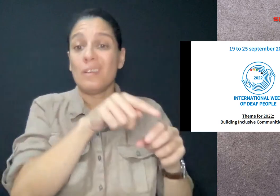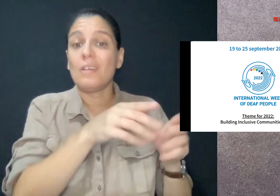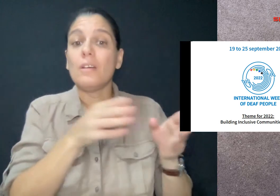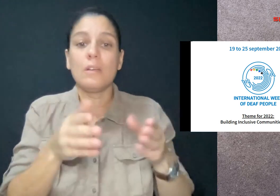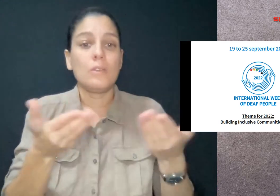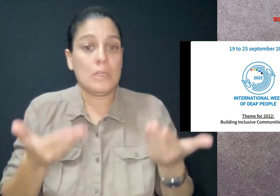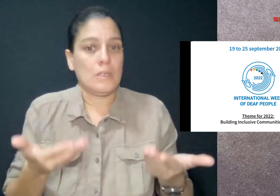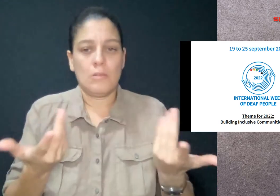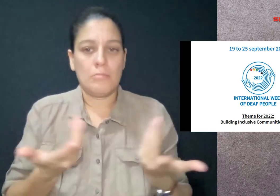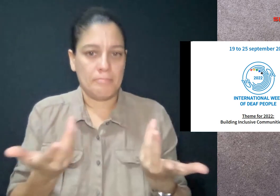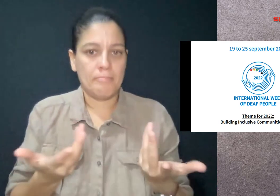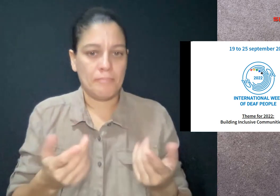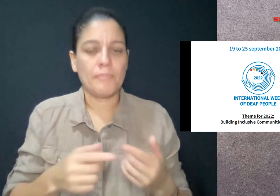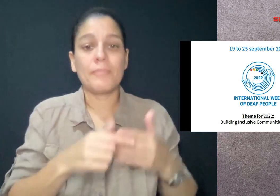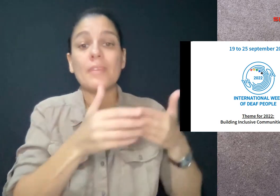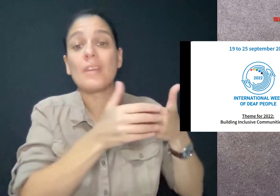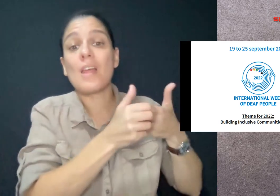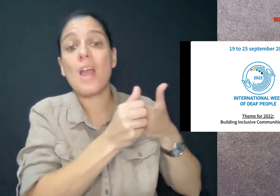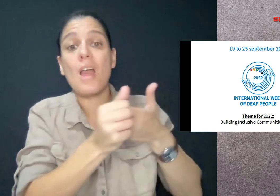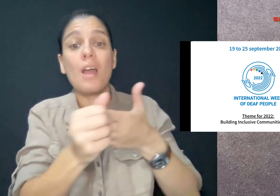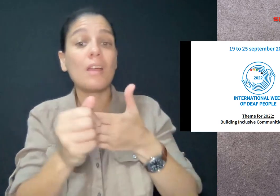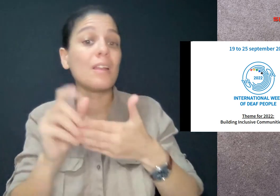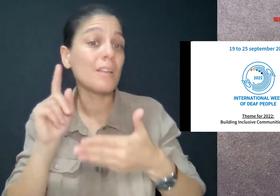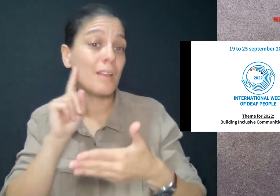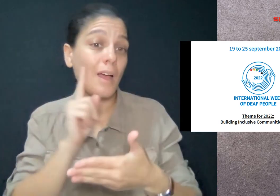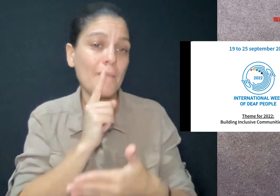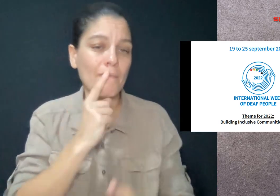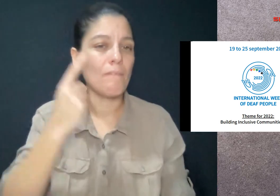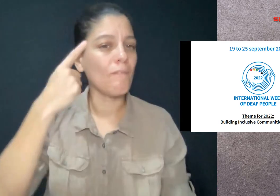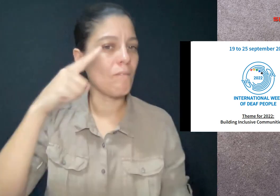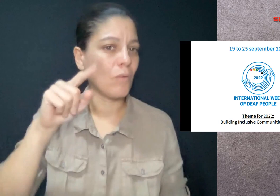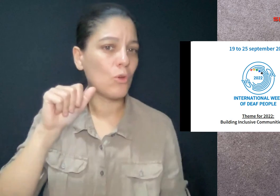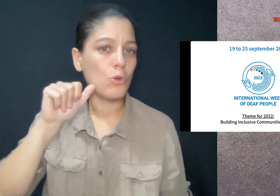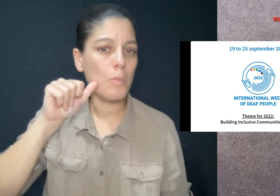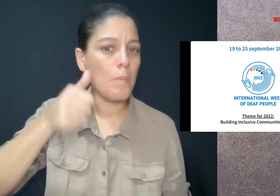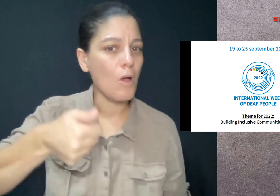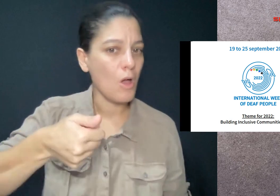Today's sub-theme is Deaf leadership for tomorrow.